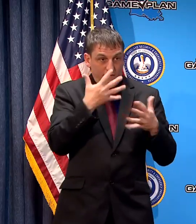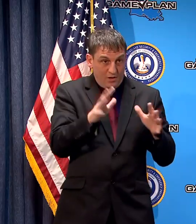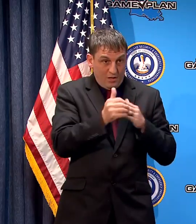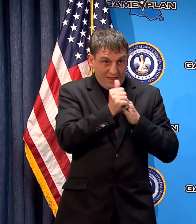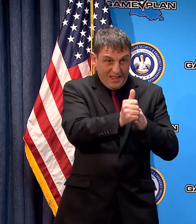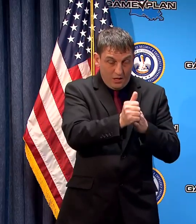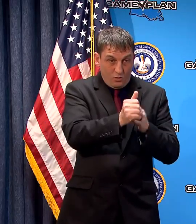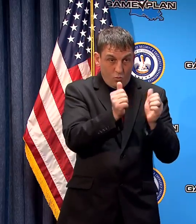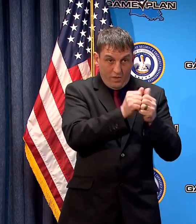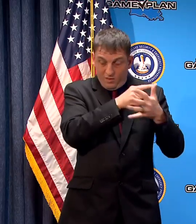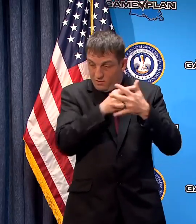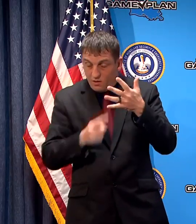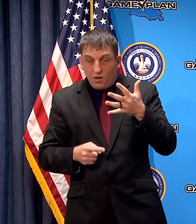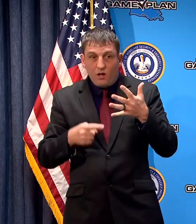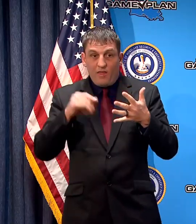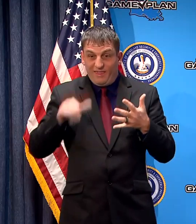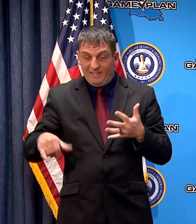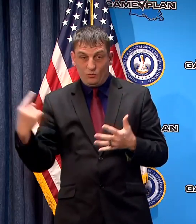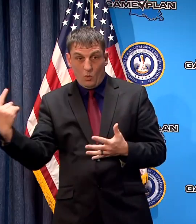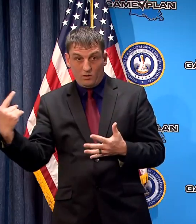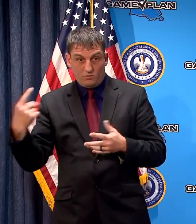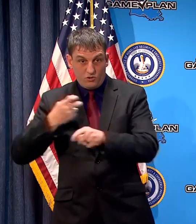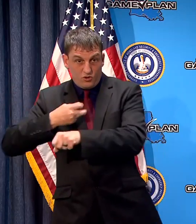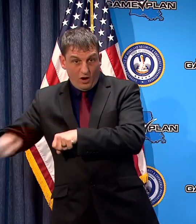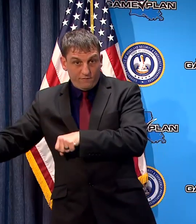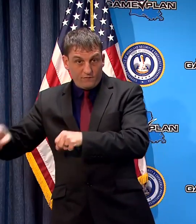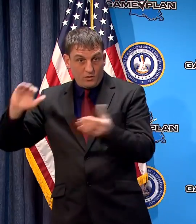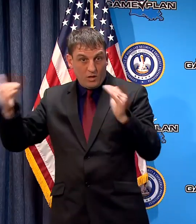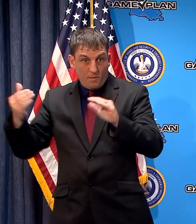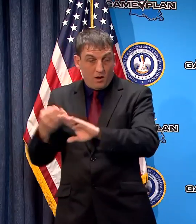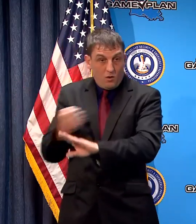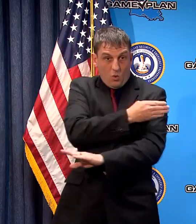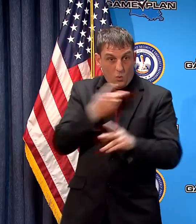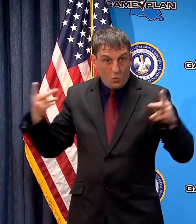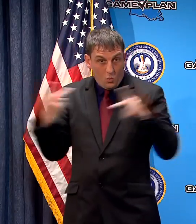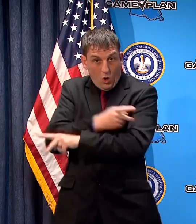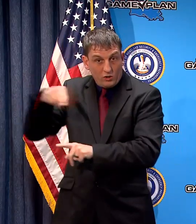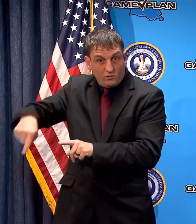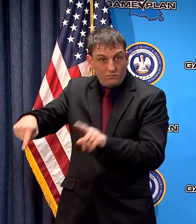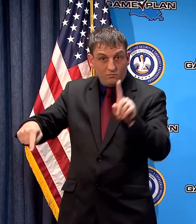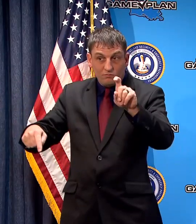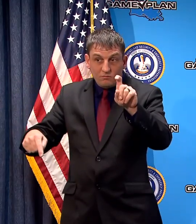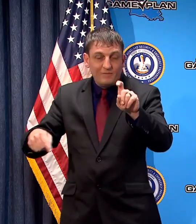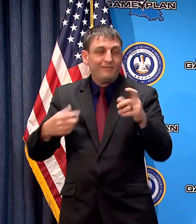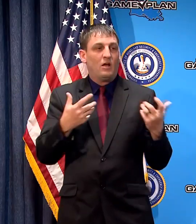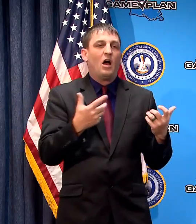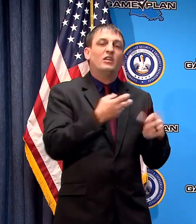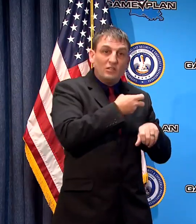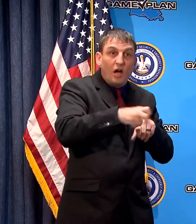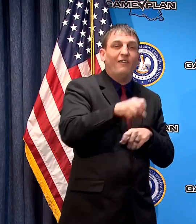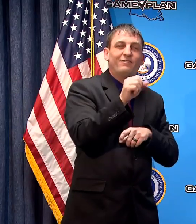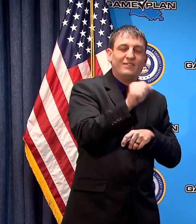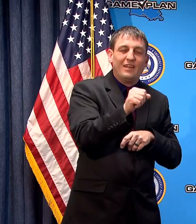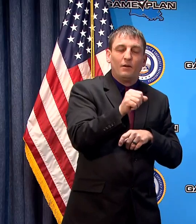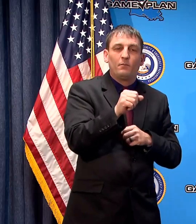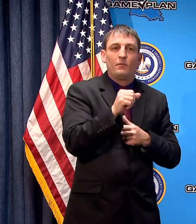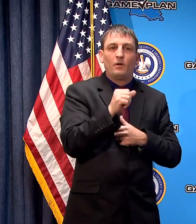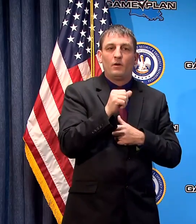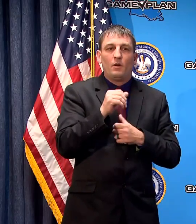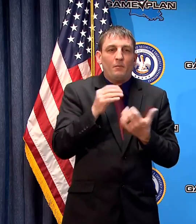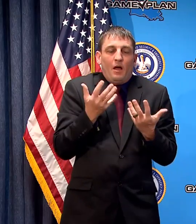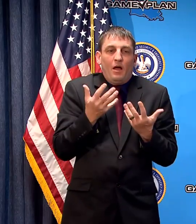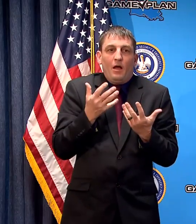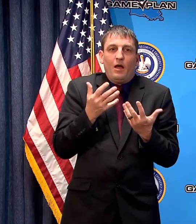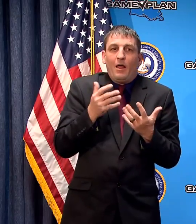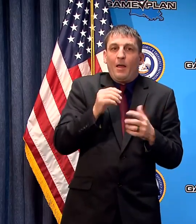yet? well it's tough for a lot of reasons one it's not one that I'm personally accustomed to but it's not one that anybody